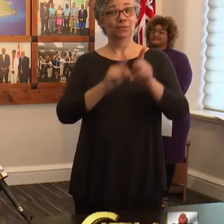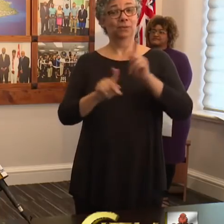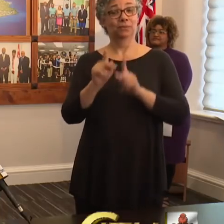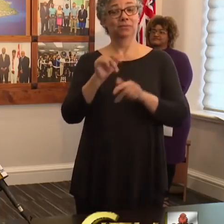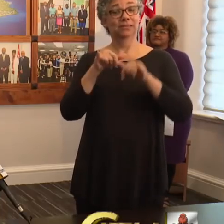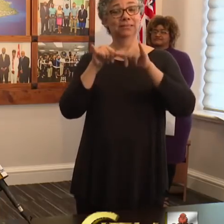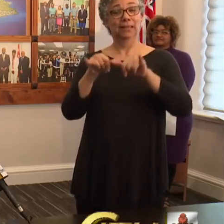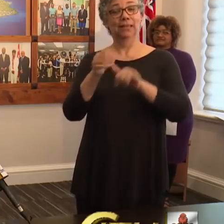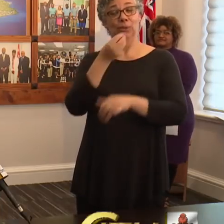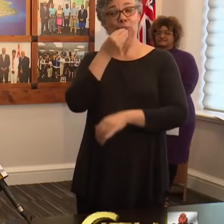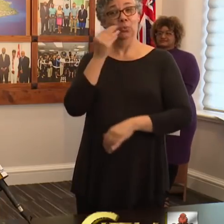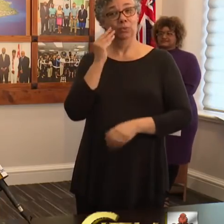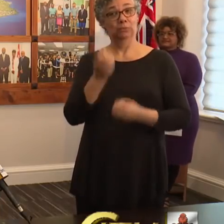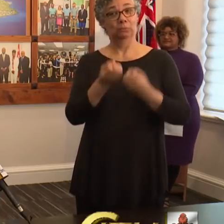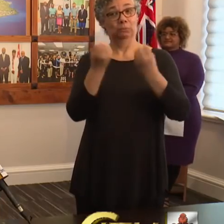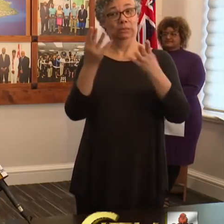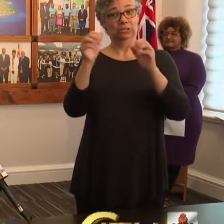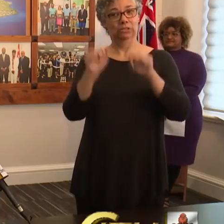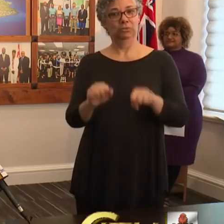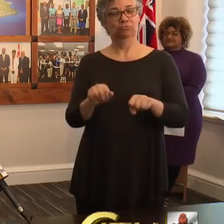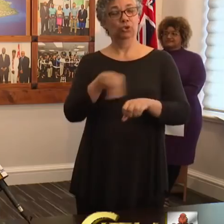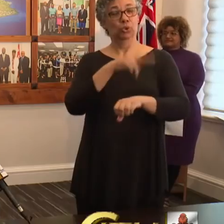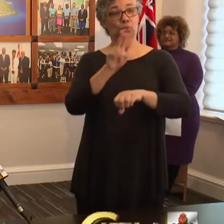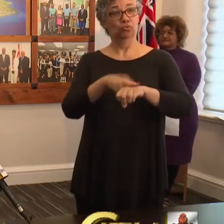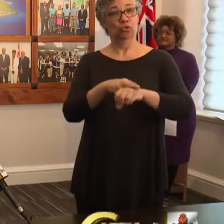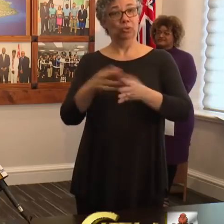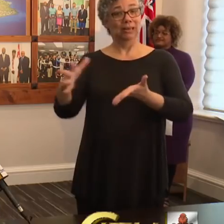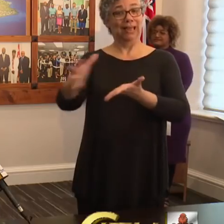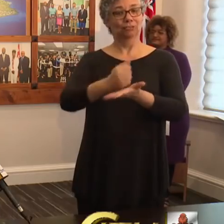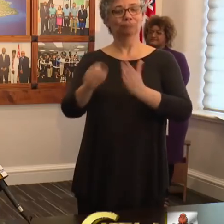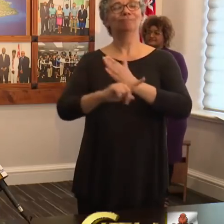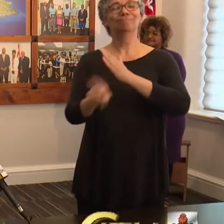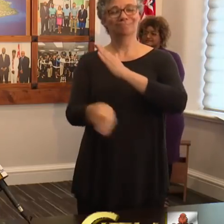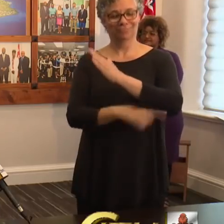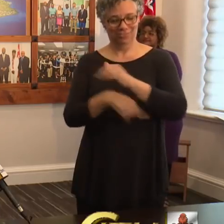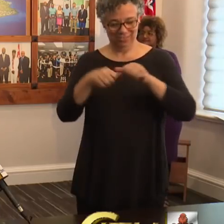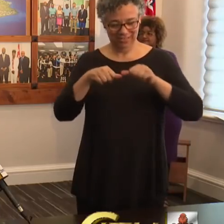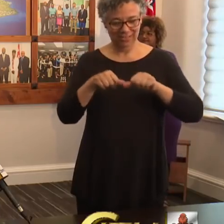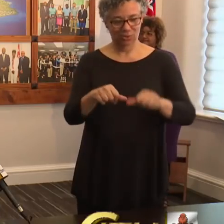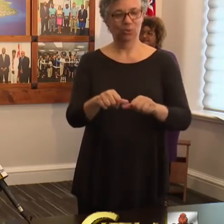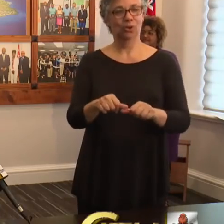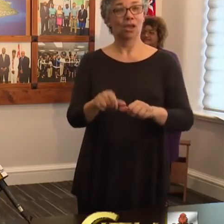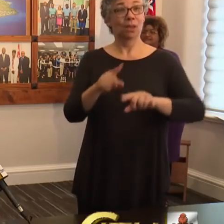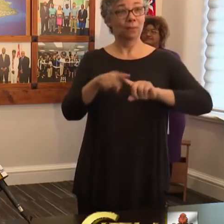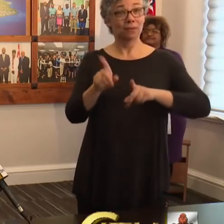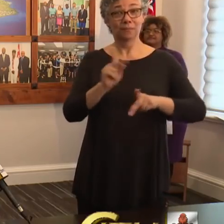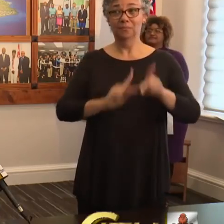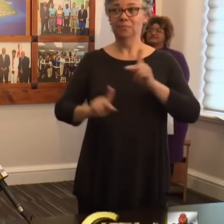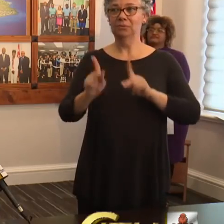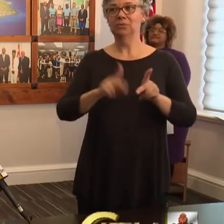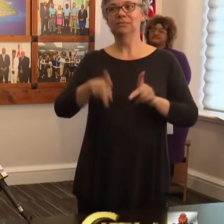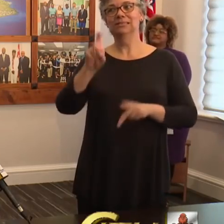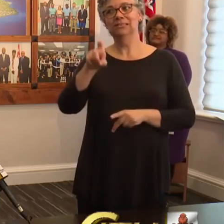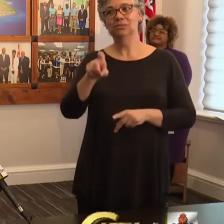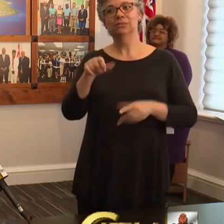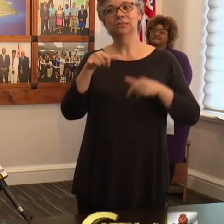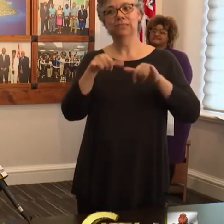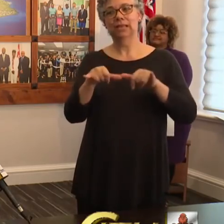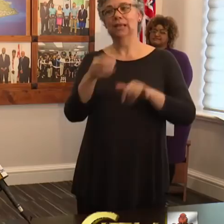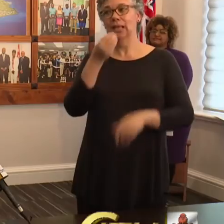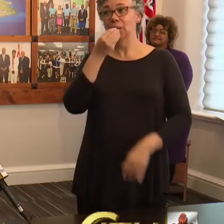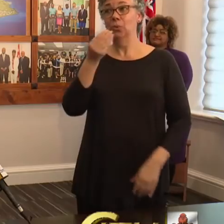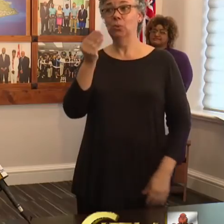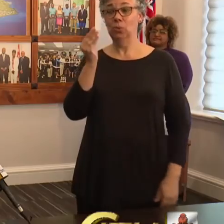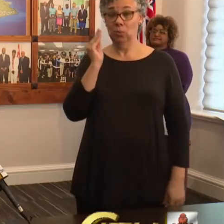at home as much as possible. Regular trash collection will continue, but the objective is for persons to stay at home.